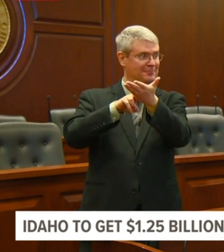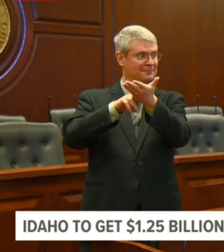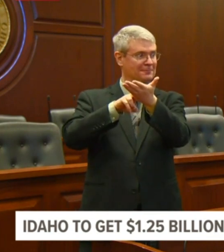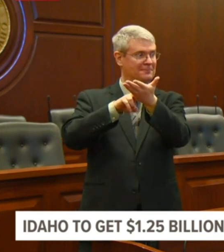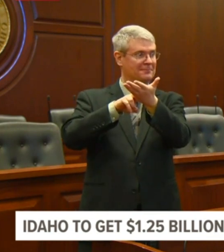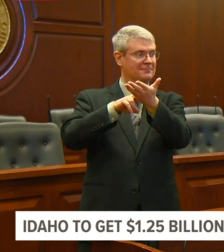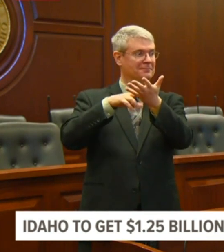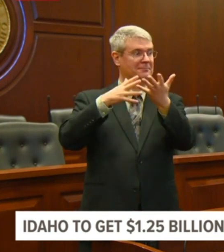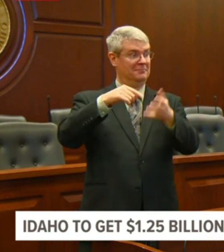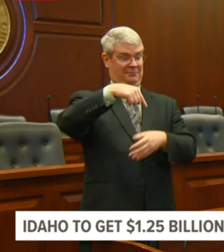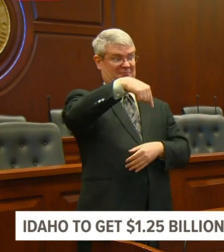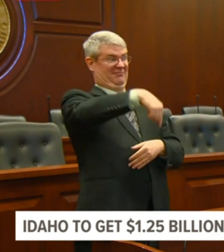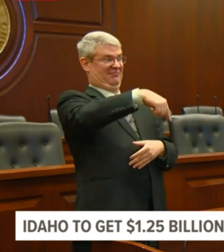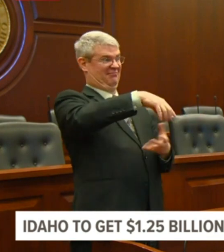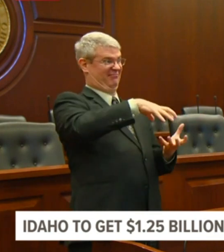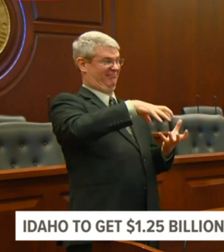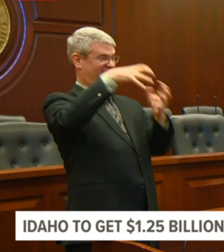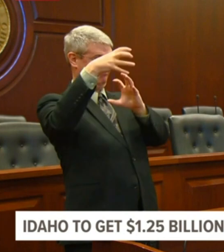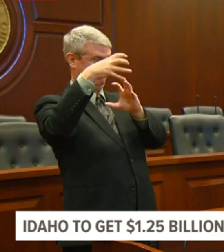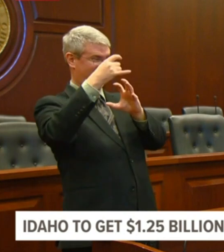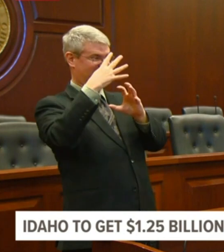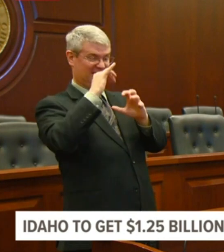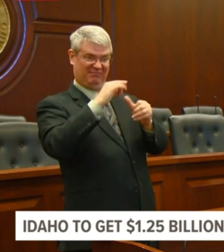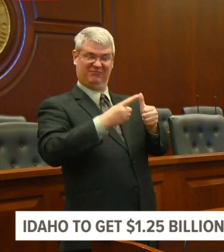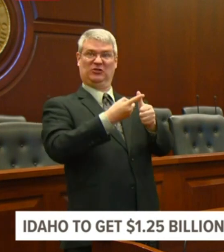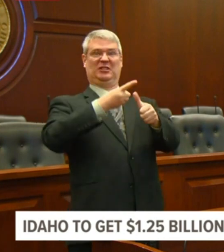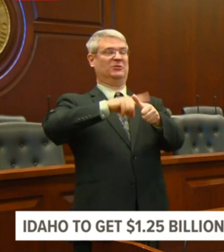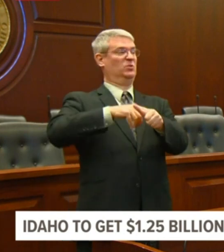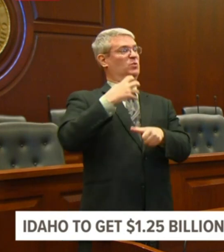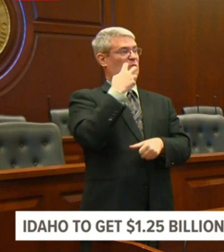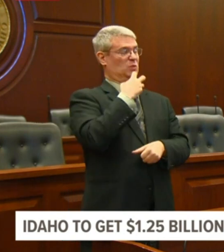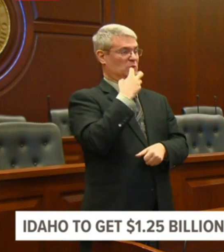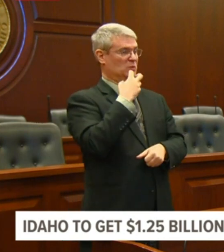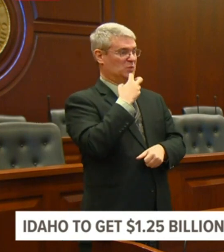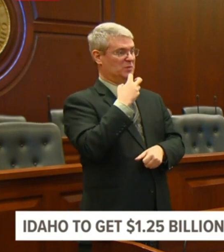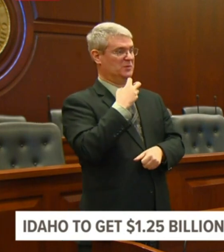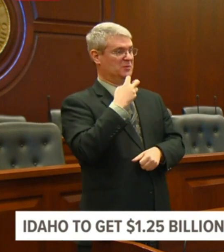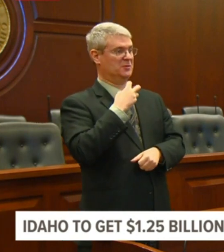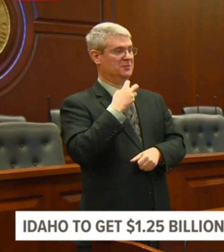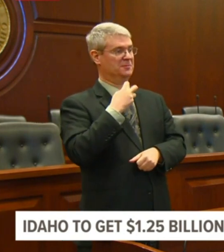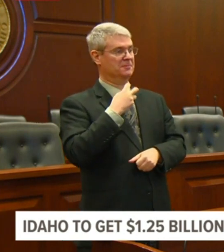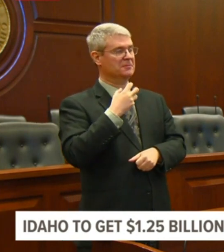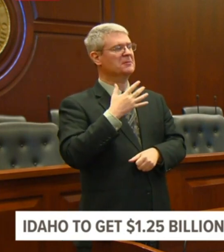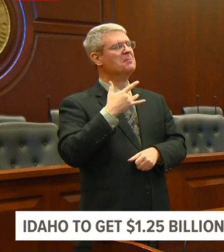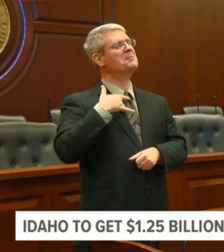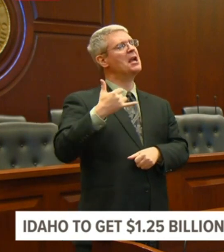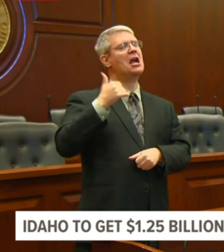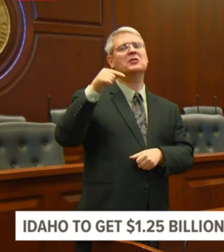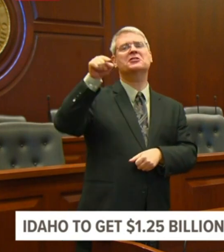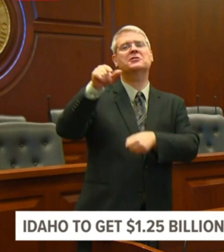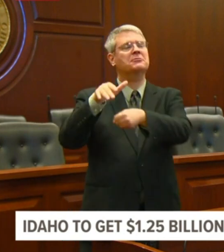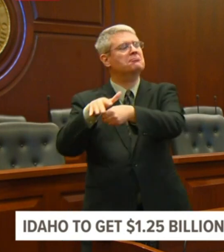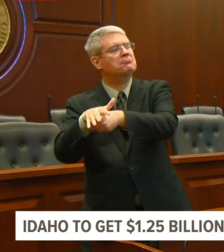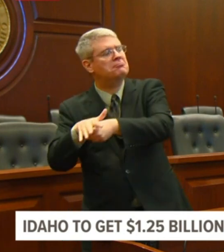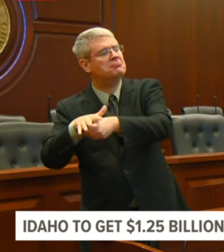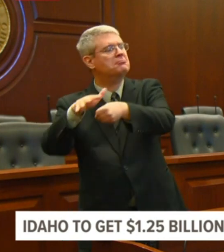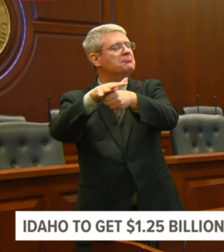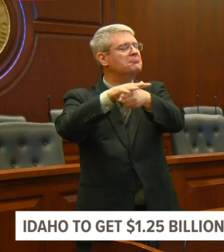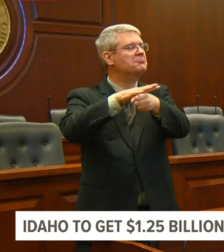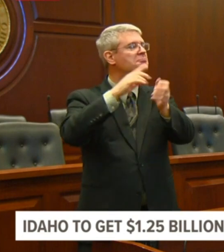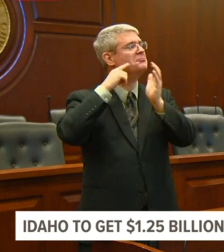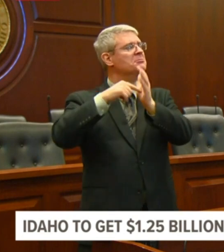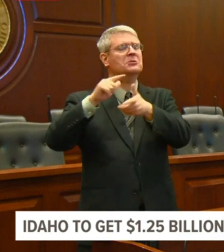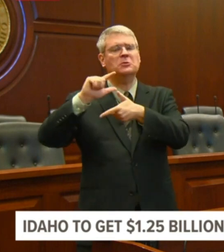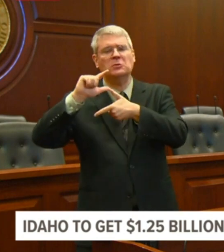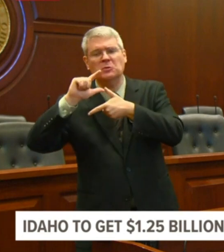known. When FEMA goes to a crisis area for a hurricane or a tornado, the SBA is there with them to provide disaster loans for